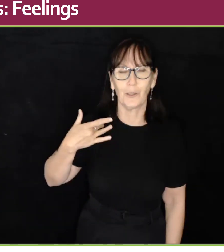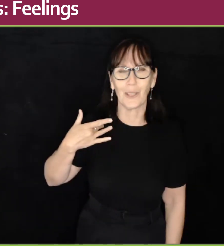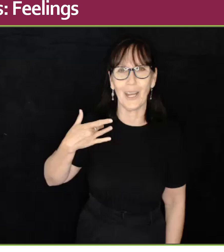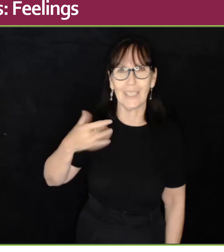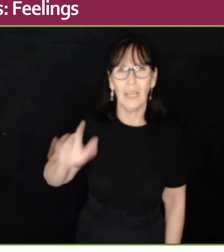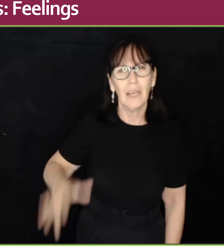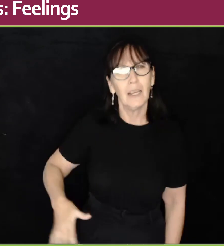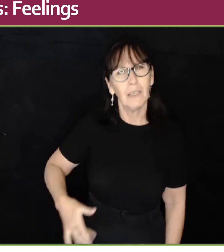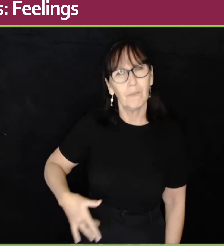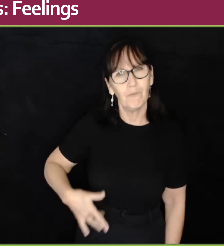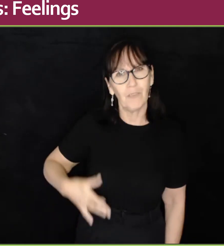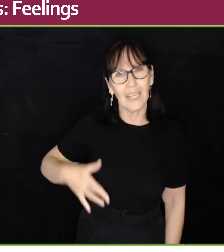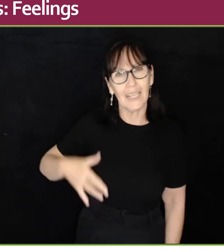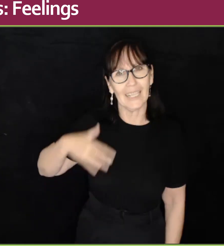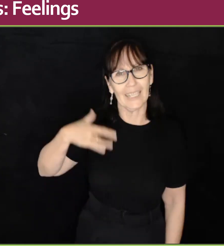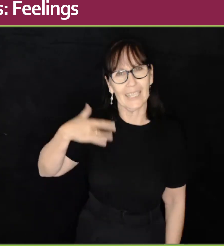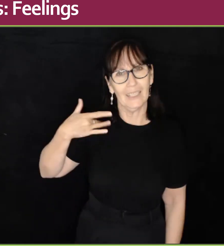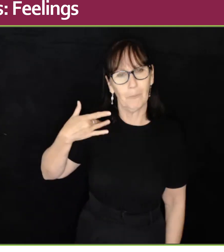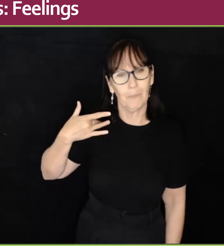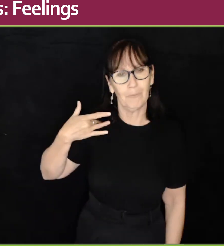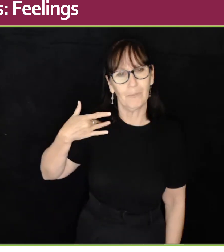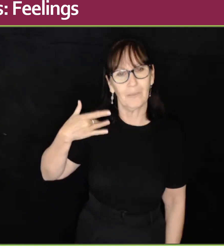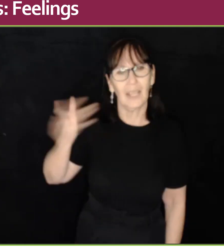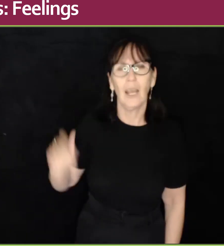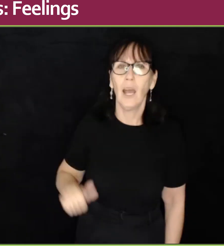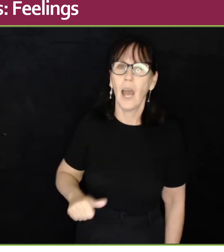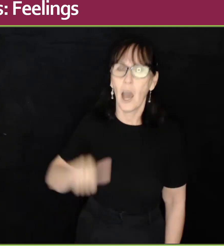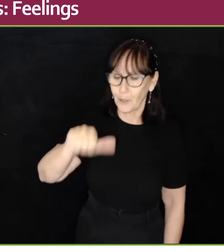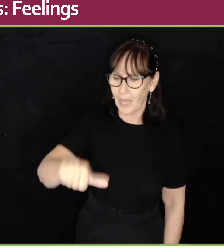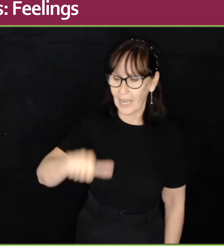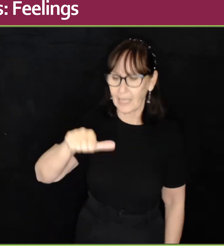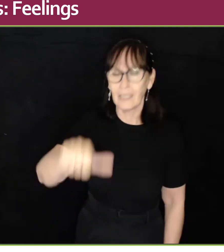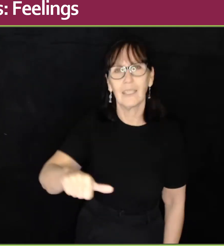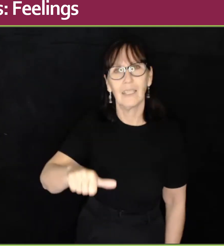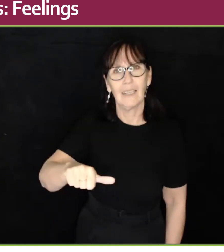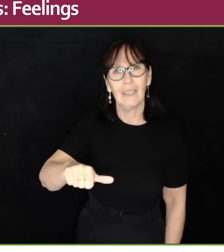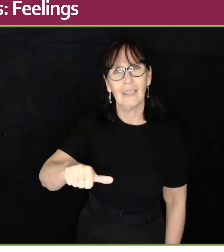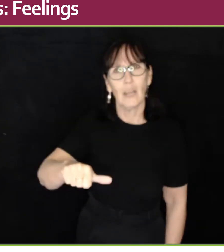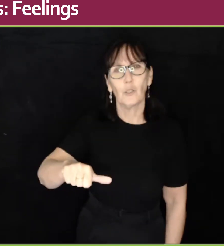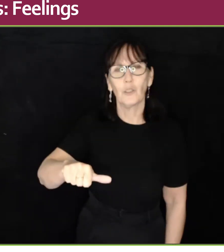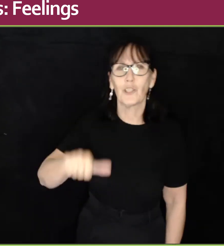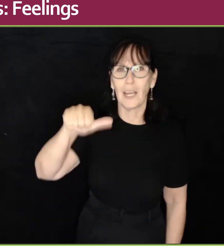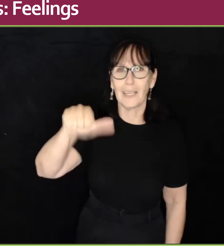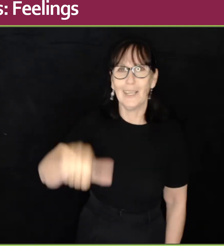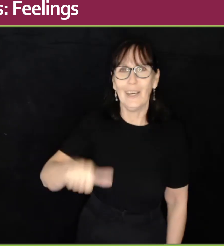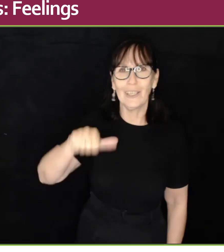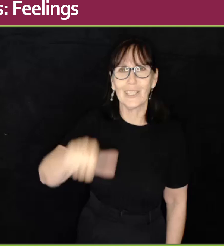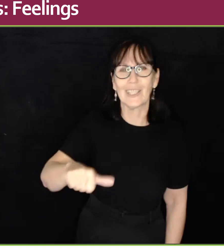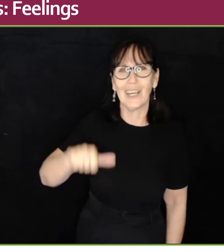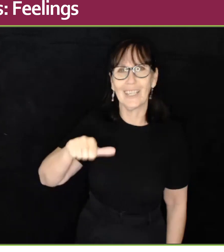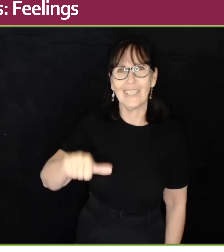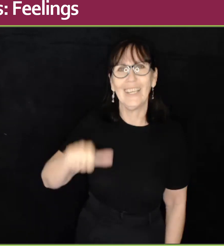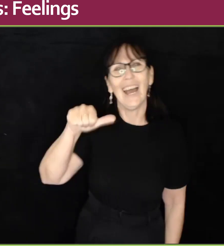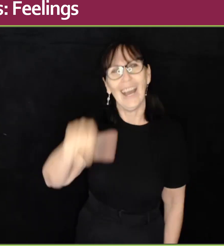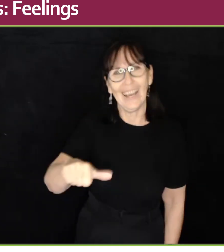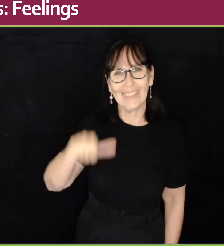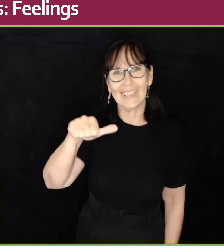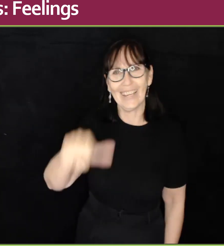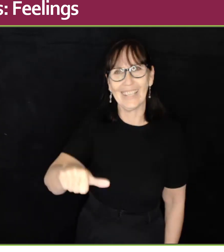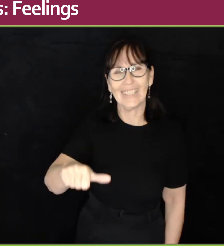your side. Feeling. Okay. Good sign on the side.